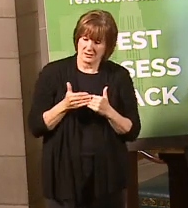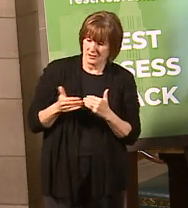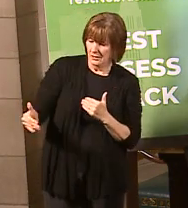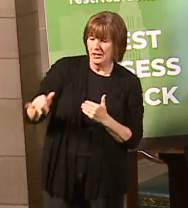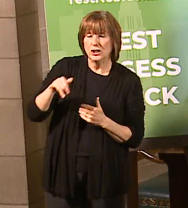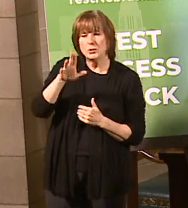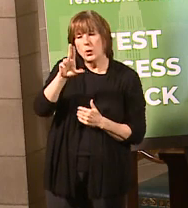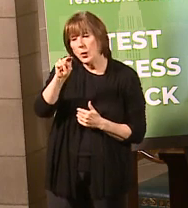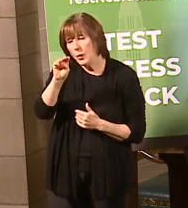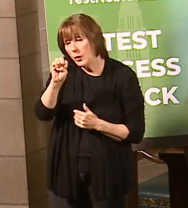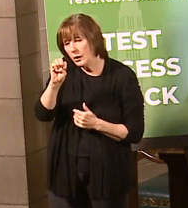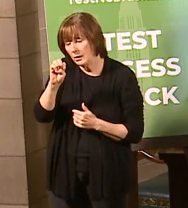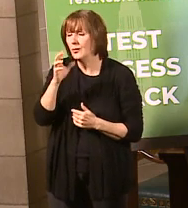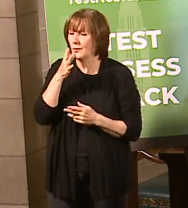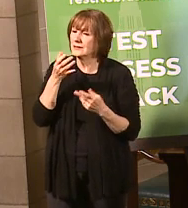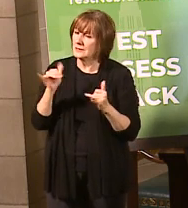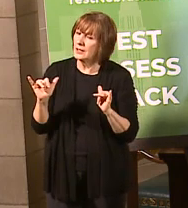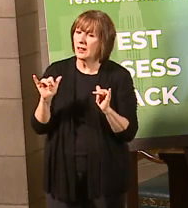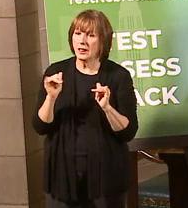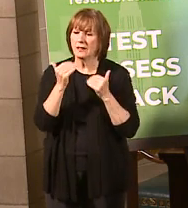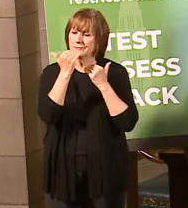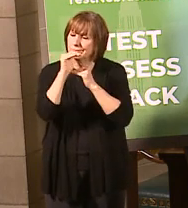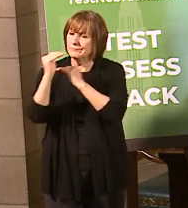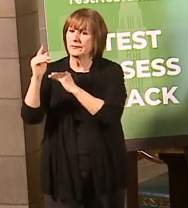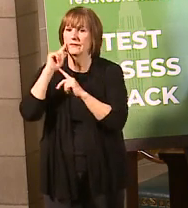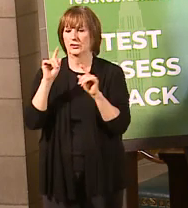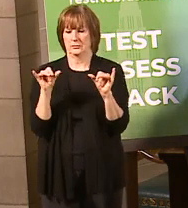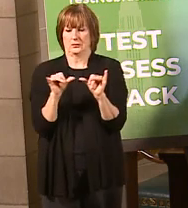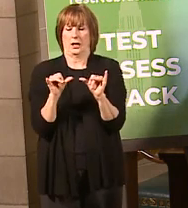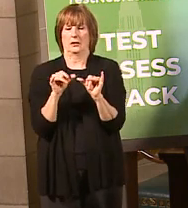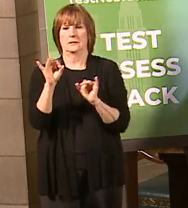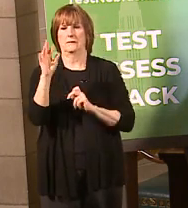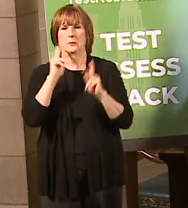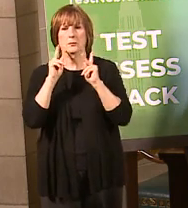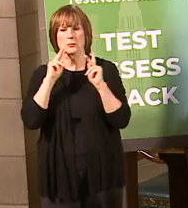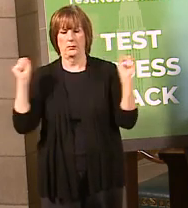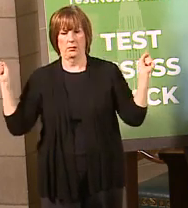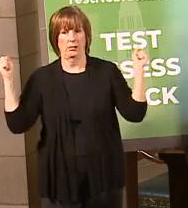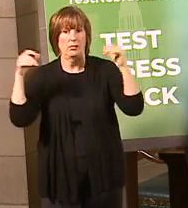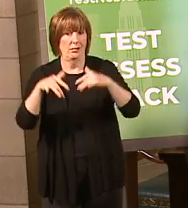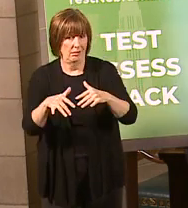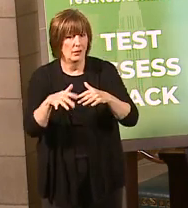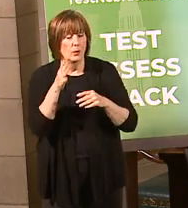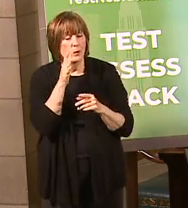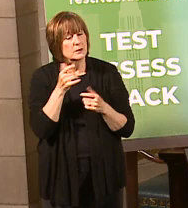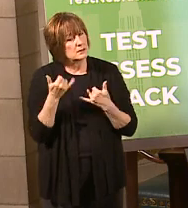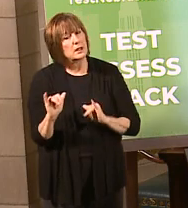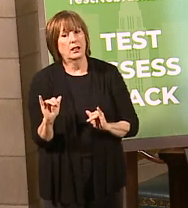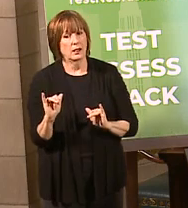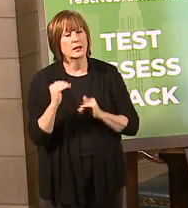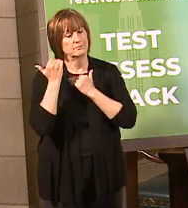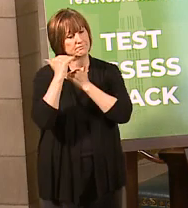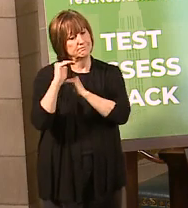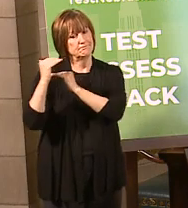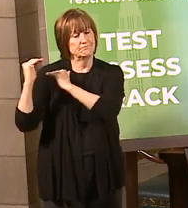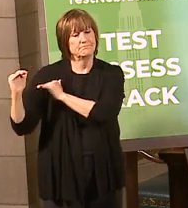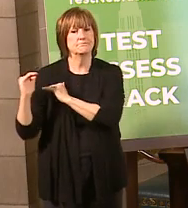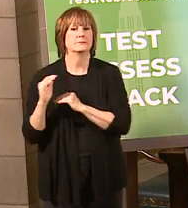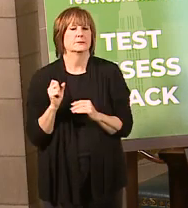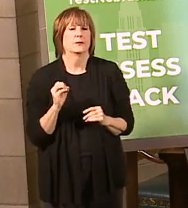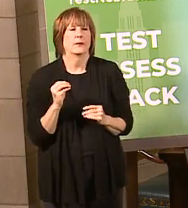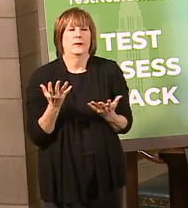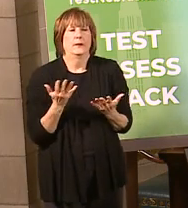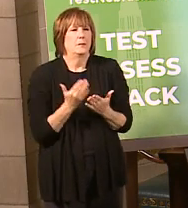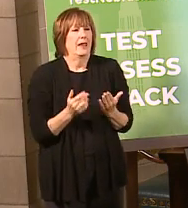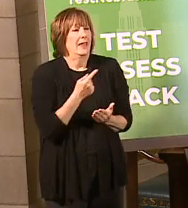still going to be under some pretty small restrictions as far as size of crowds gathering. So a lot of those activities really just won't be